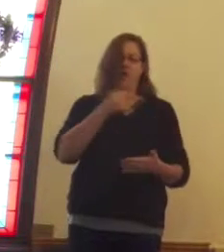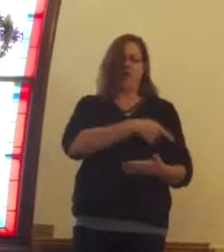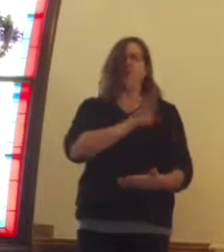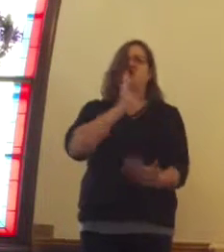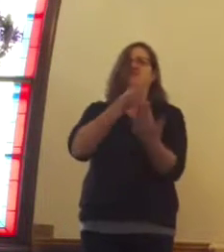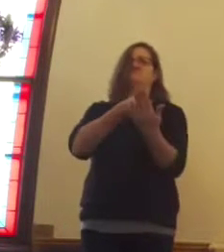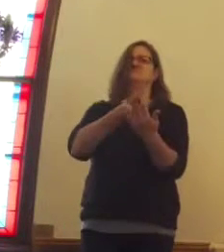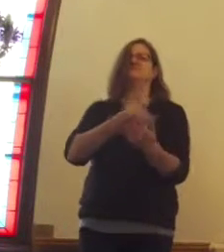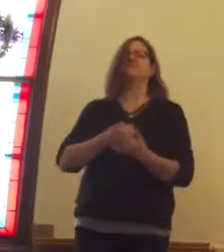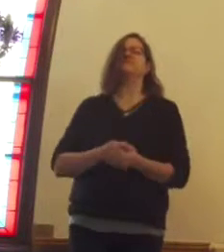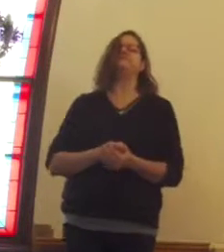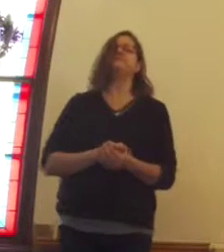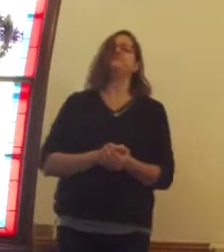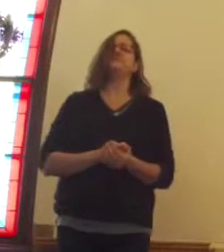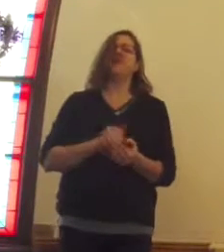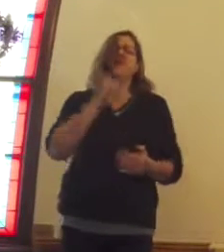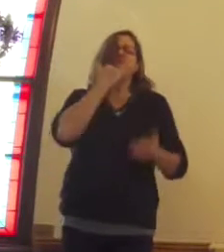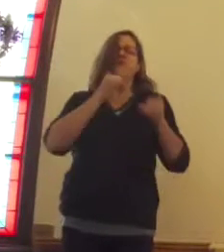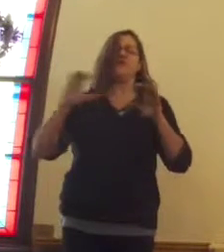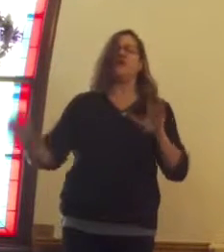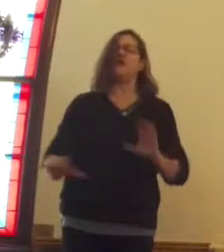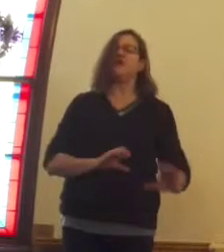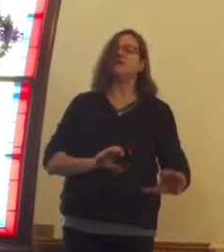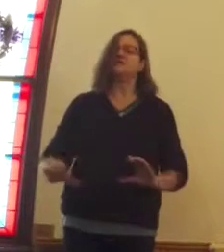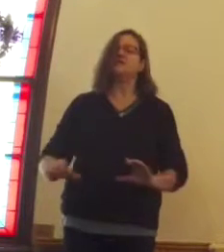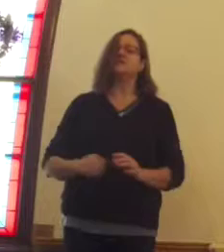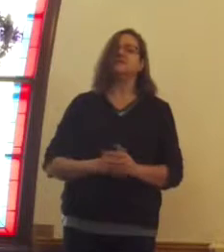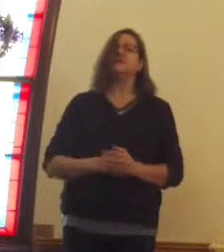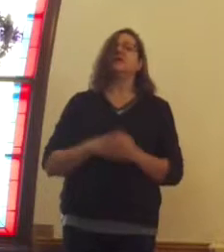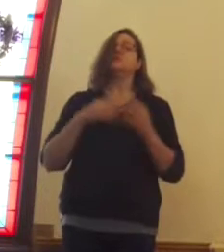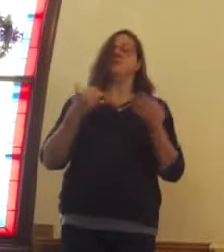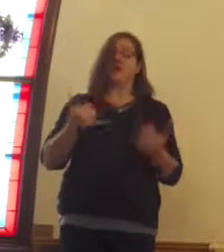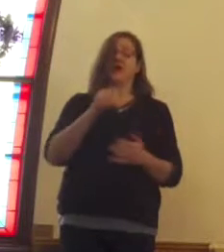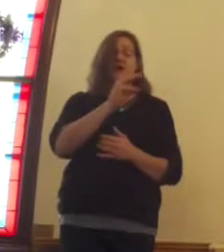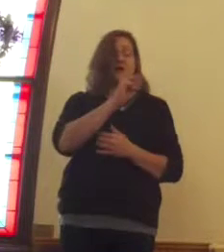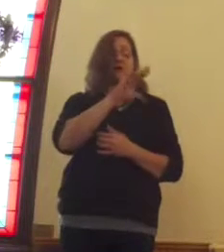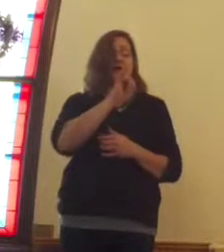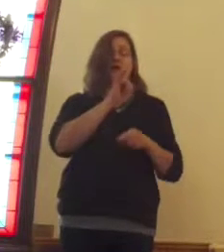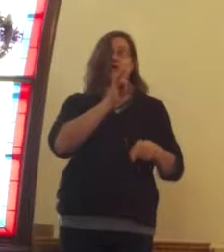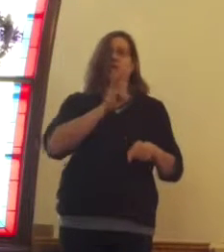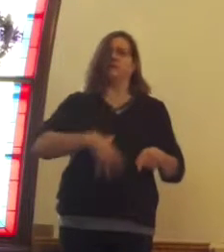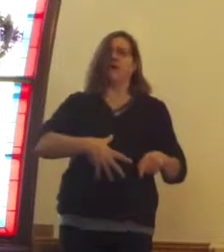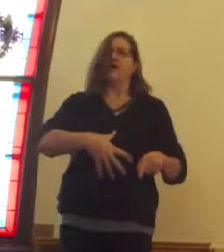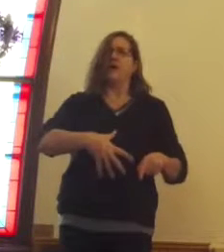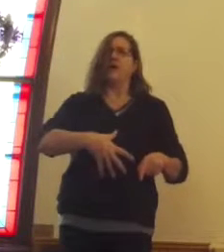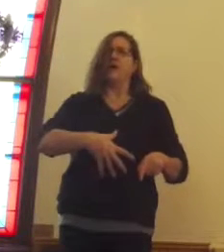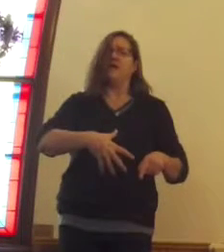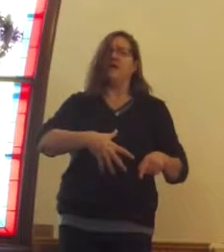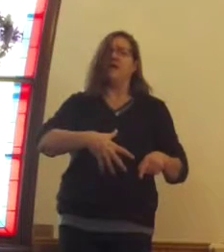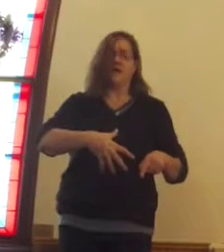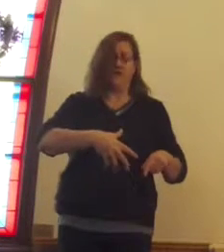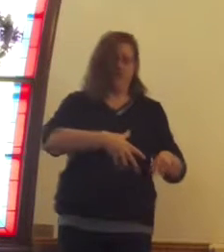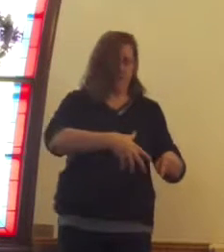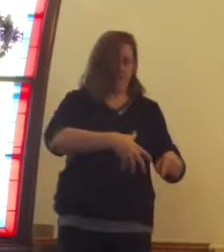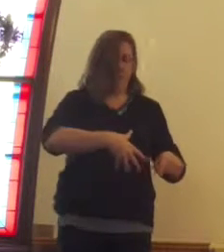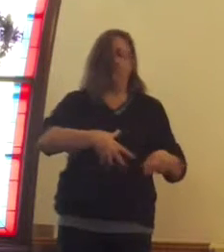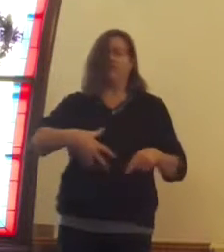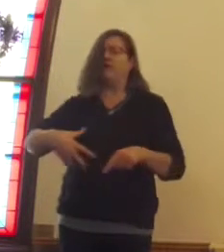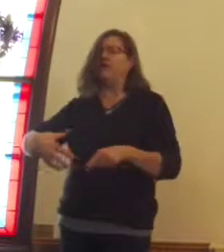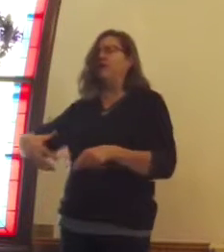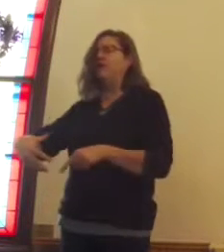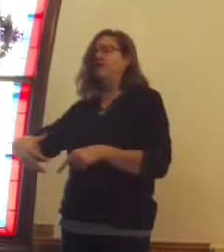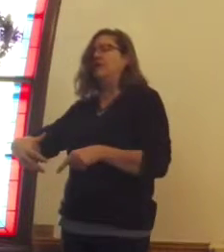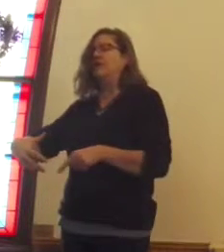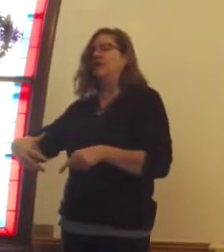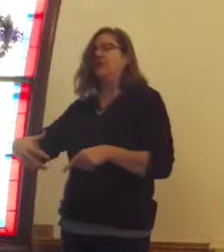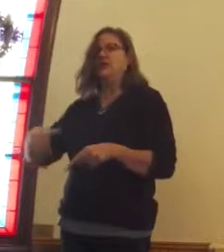So as our story continues, Joseph learns that all of a sudden Mary is with child, even though the couple had not